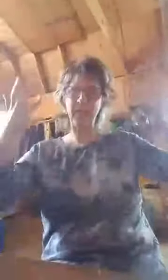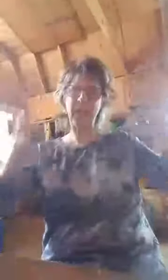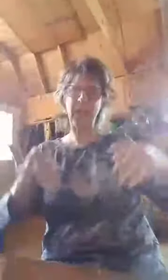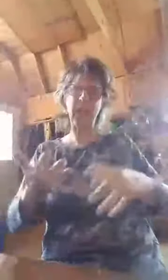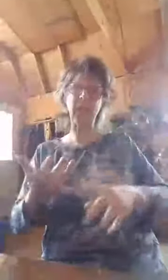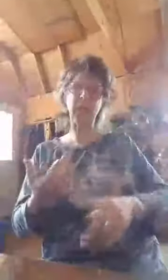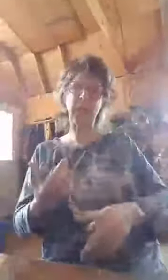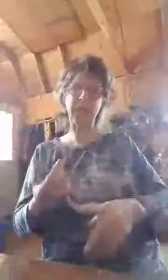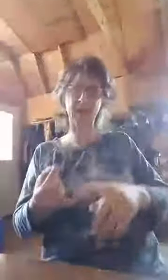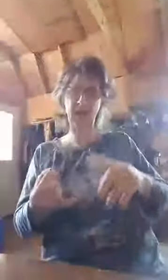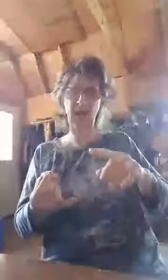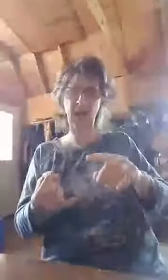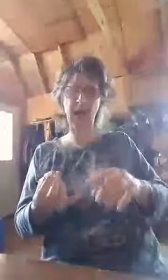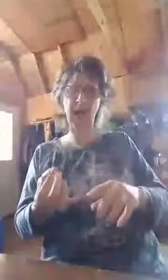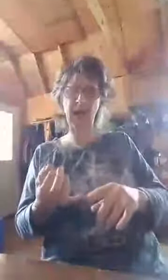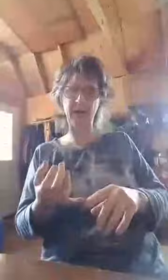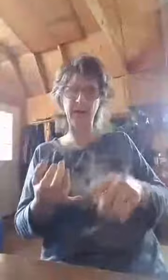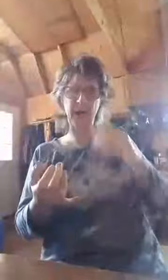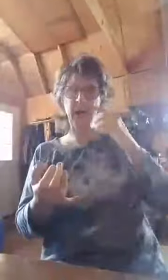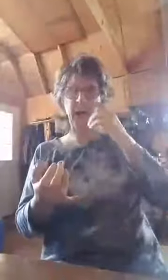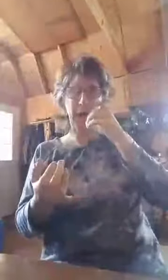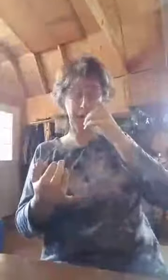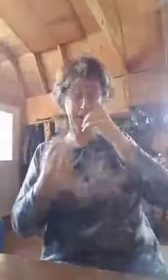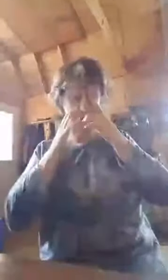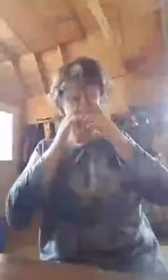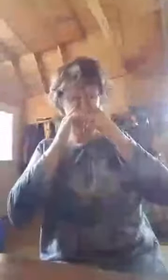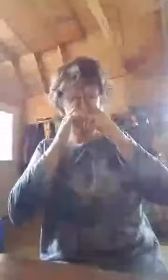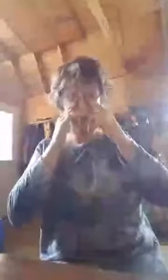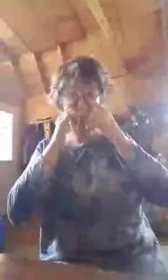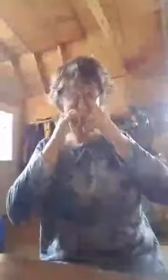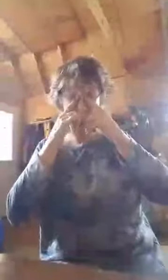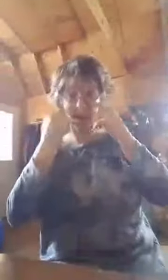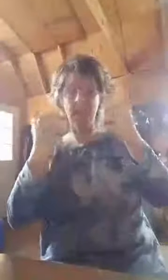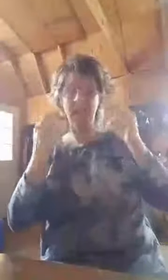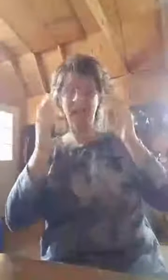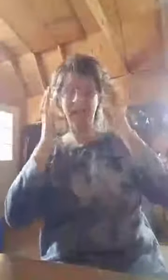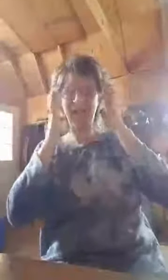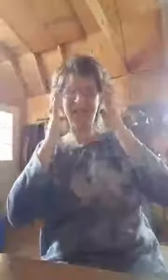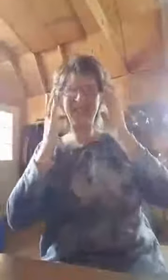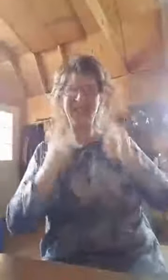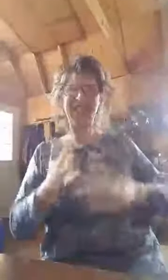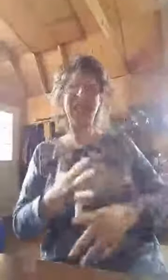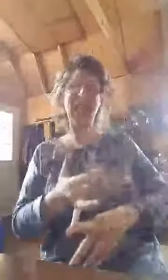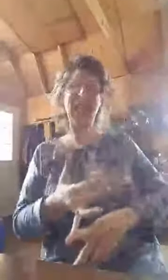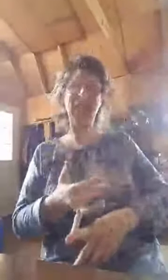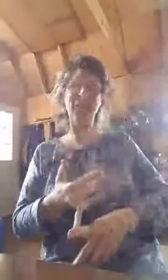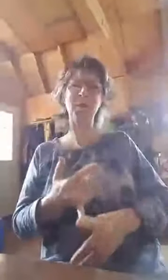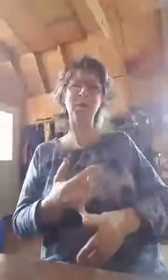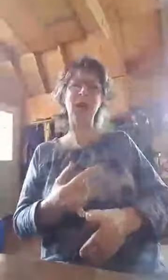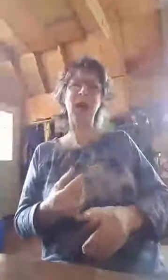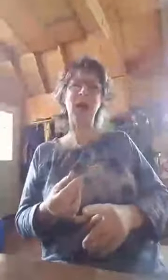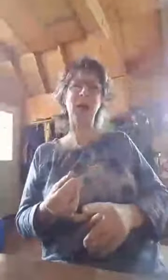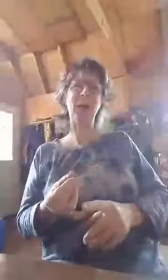And I confess that I have, um, I got an itch right here. I confess that I have, um,